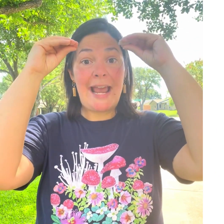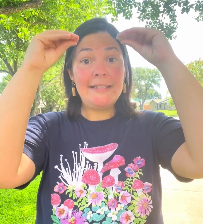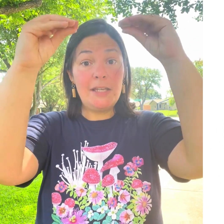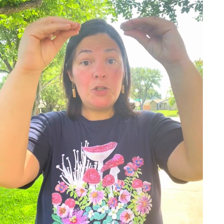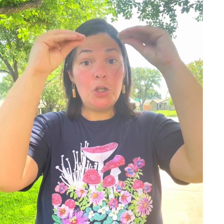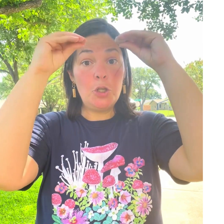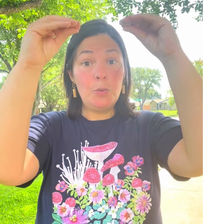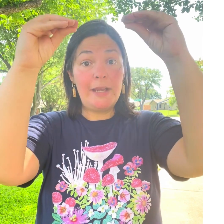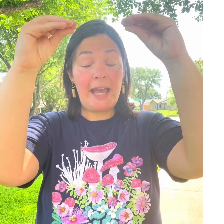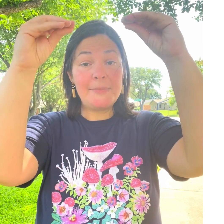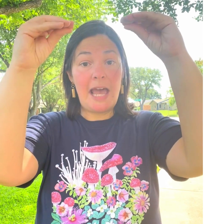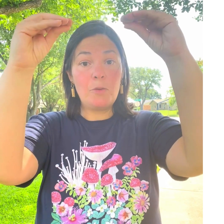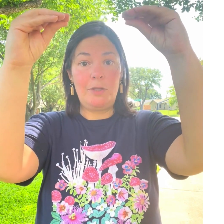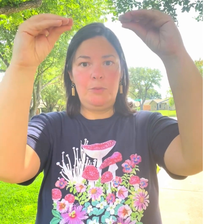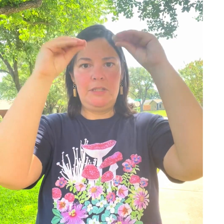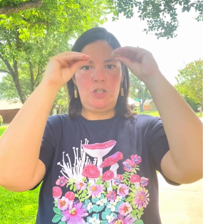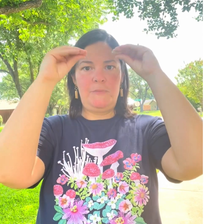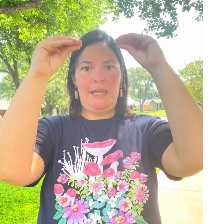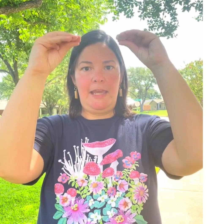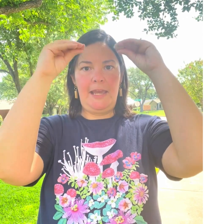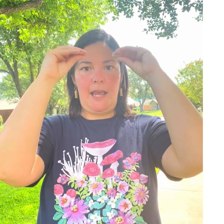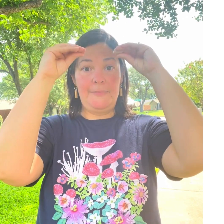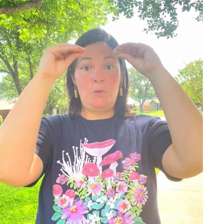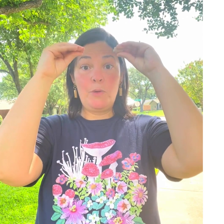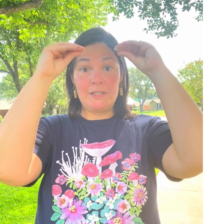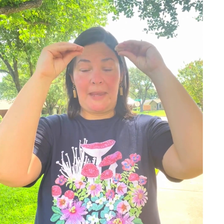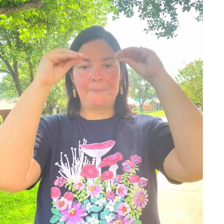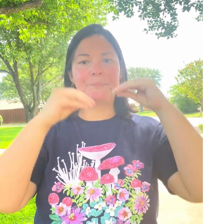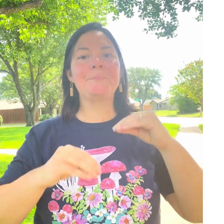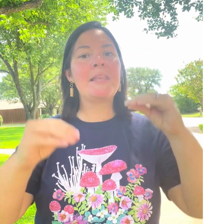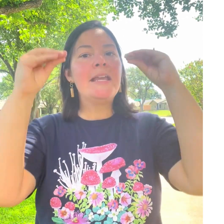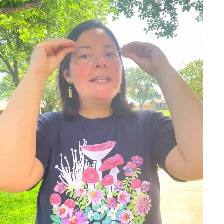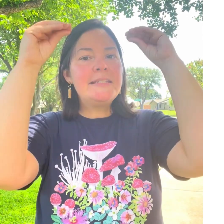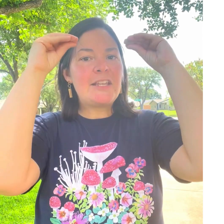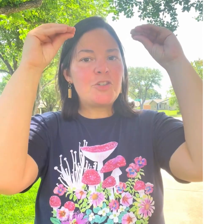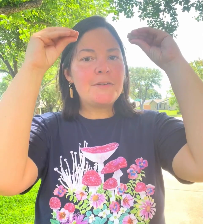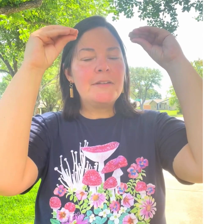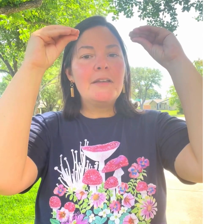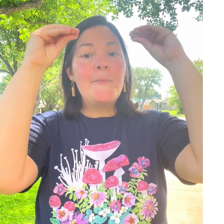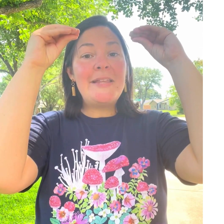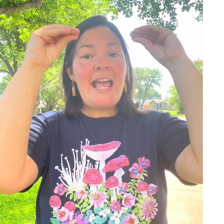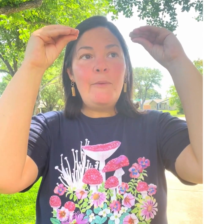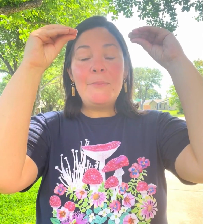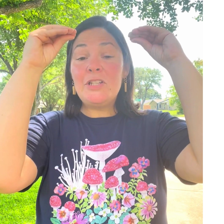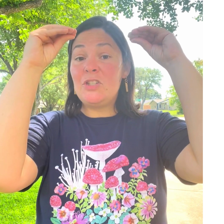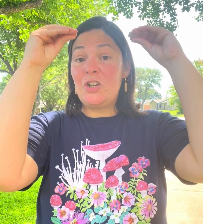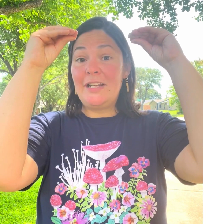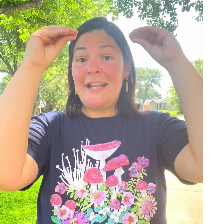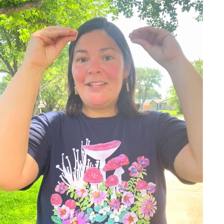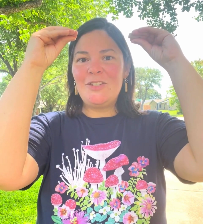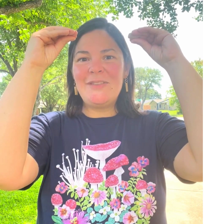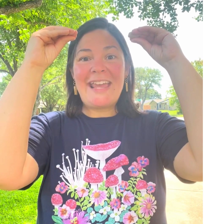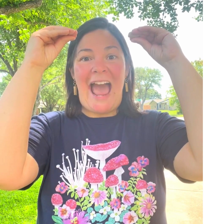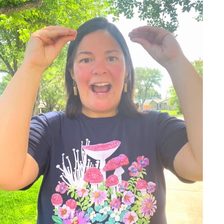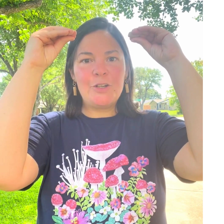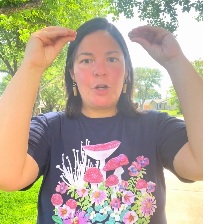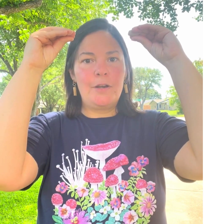when I teach you, it comes out. When you teach me, it comes towards me. Teach. But now I'm going to turn it into the actor.